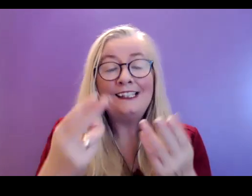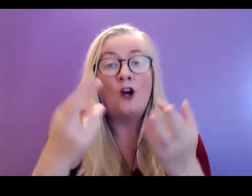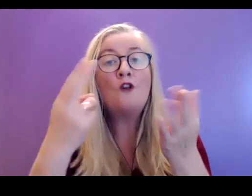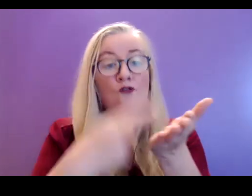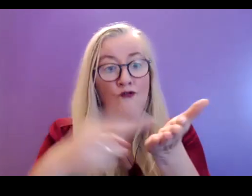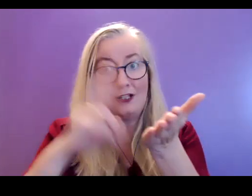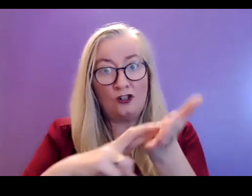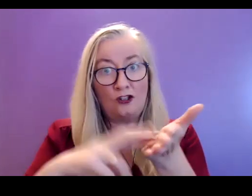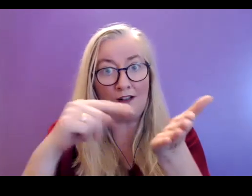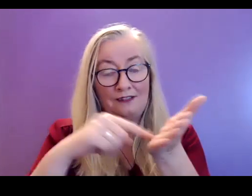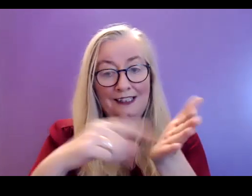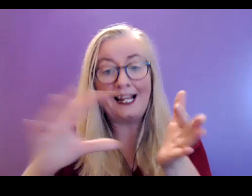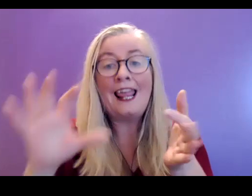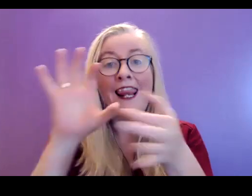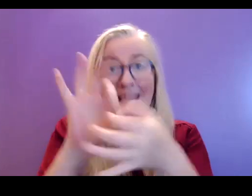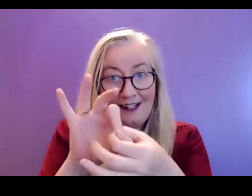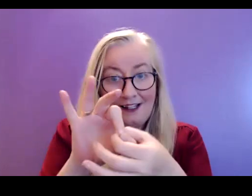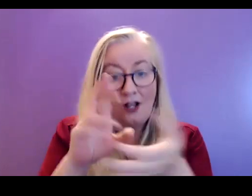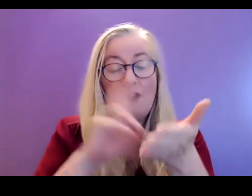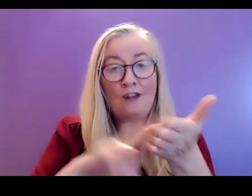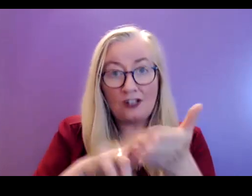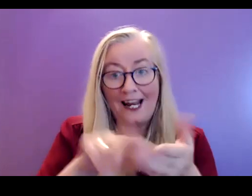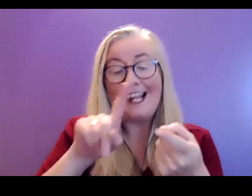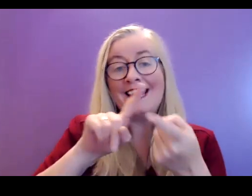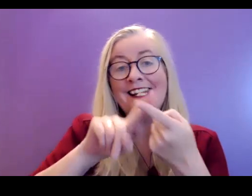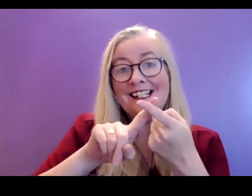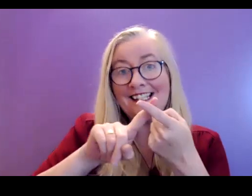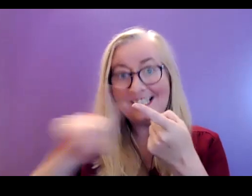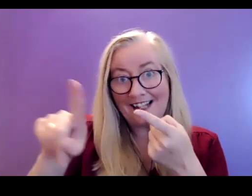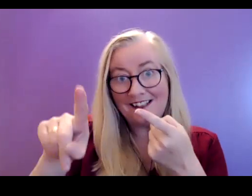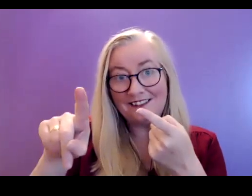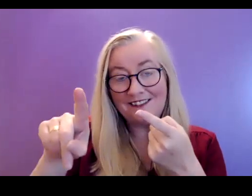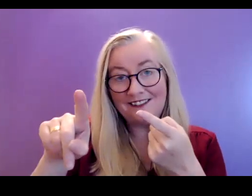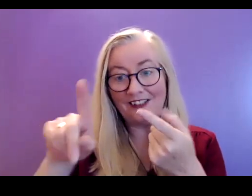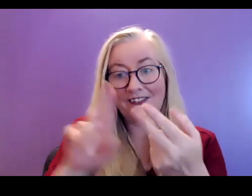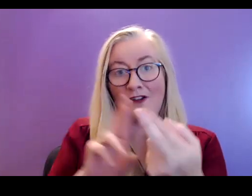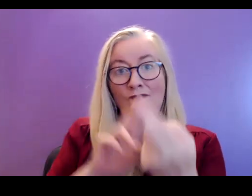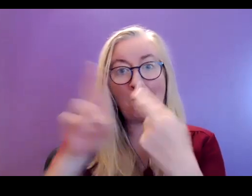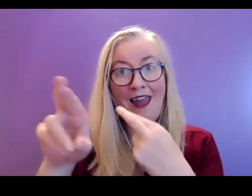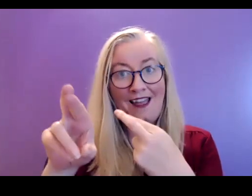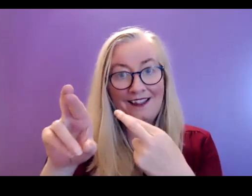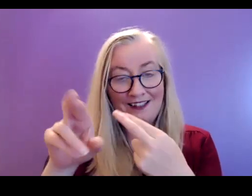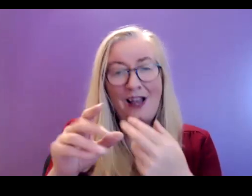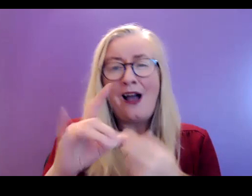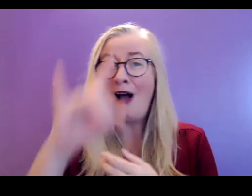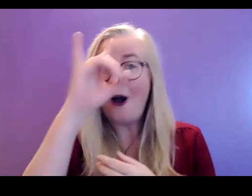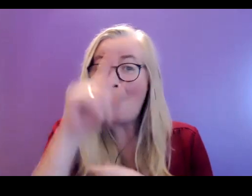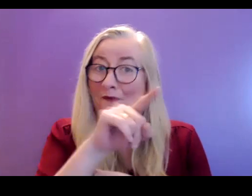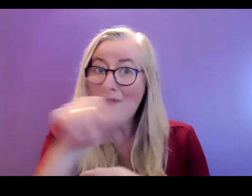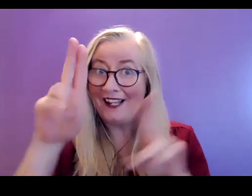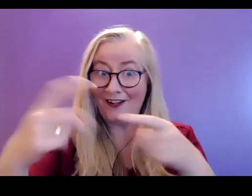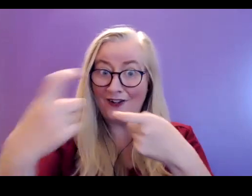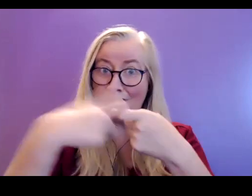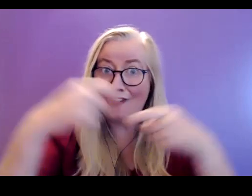and then we'll be sending you a link in the in the automated reply. I really hope you can join us